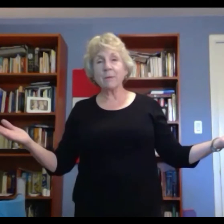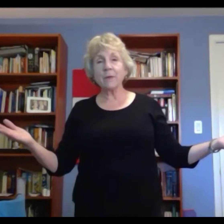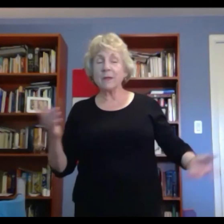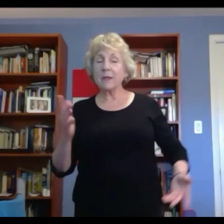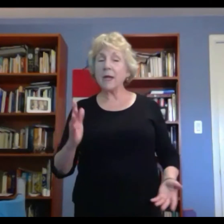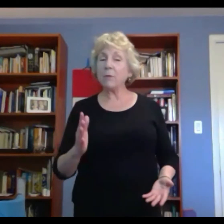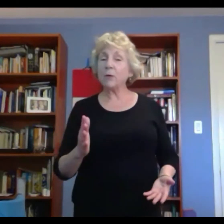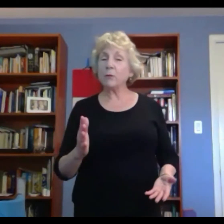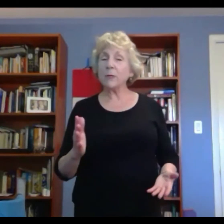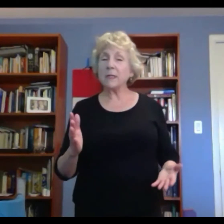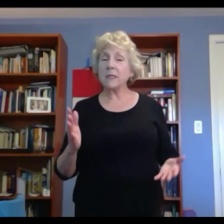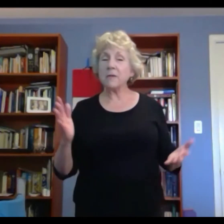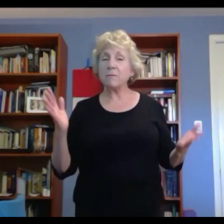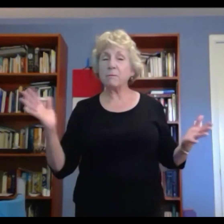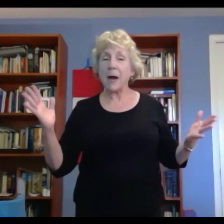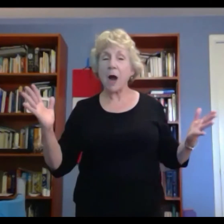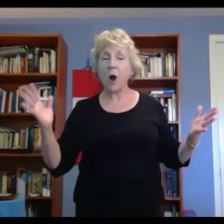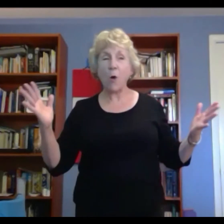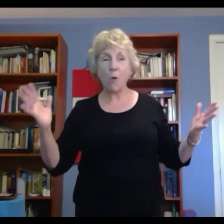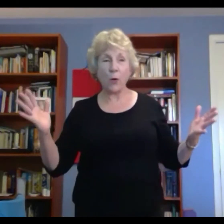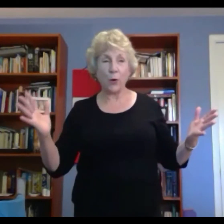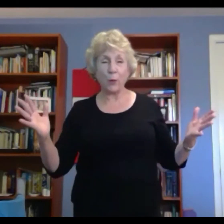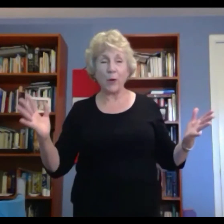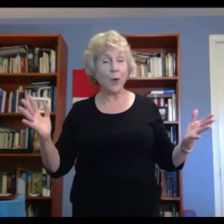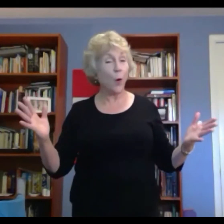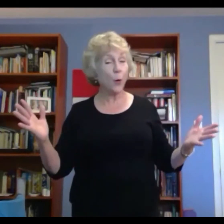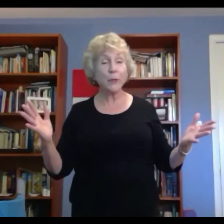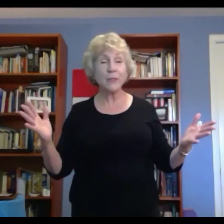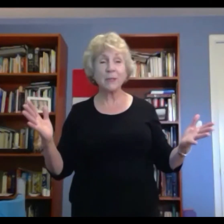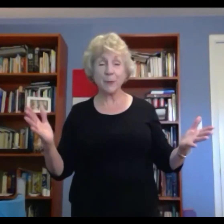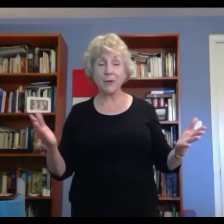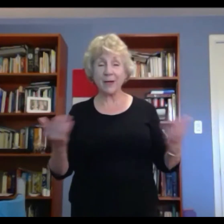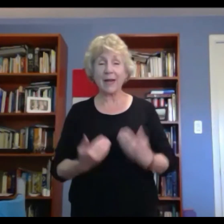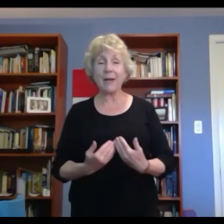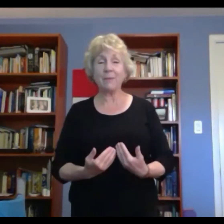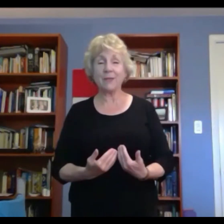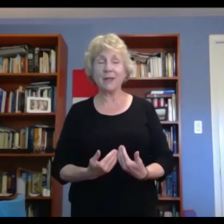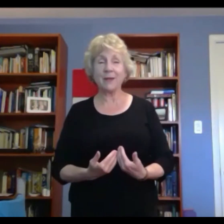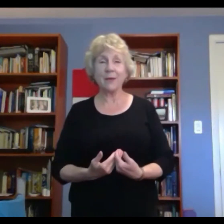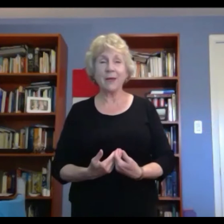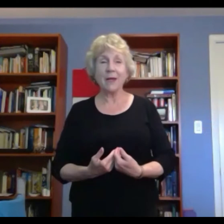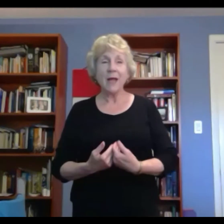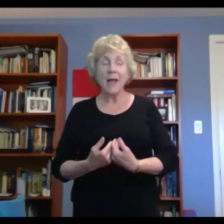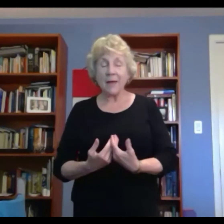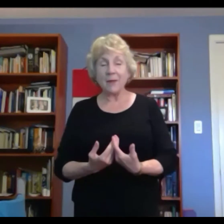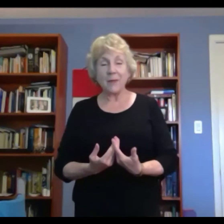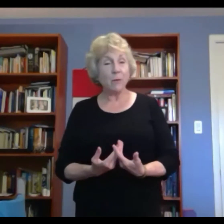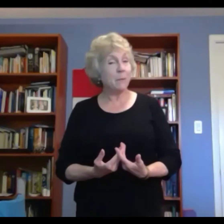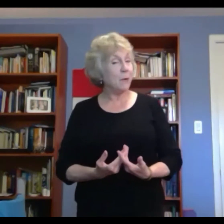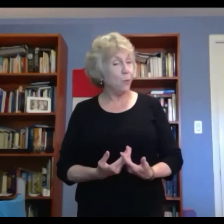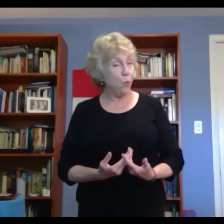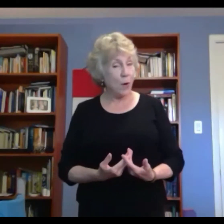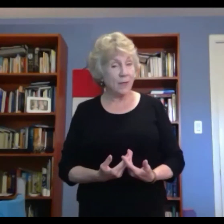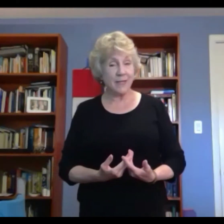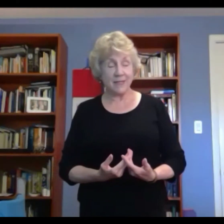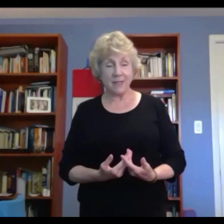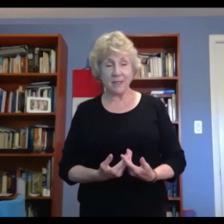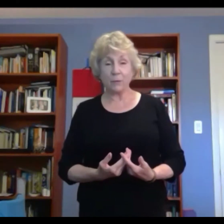that they would receive power when the Holy Spirit came to them and that they would be witnesses for